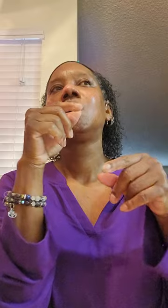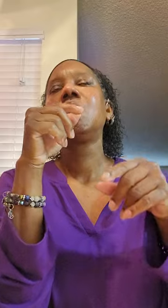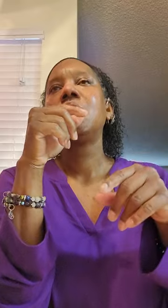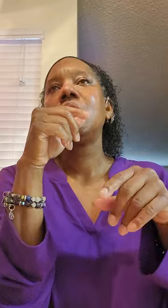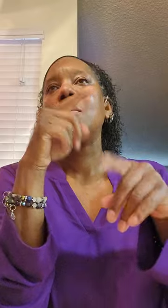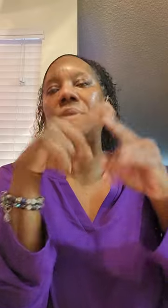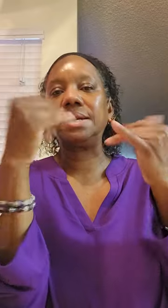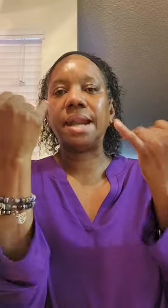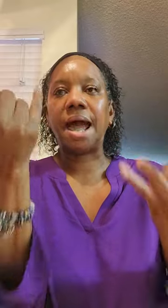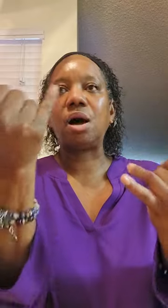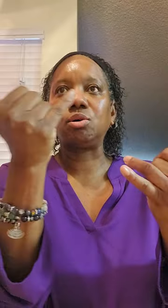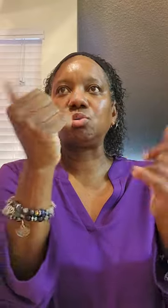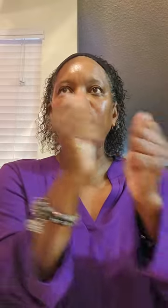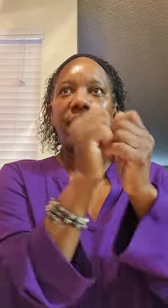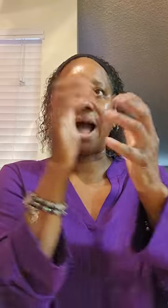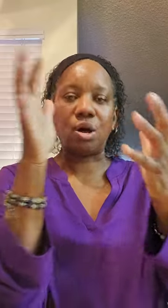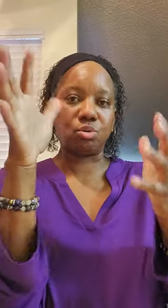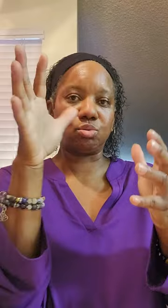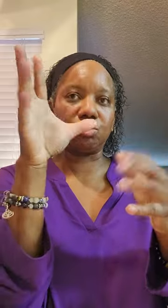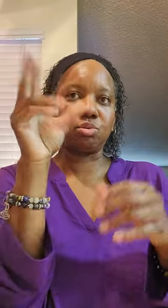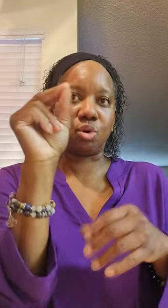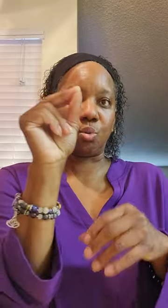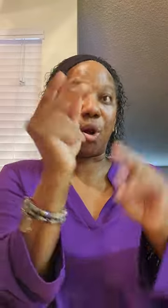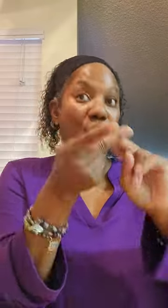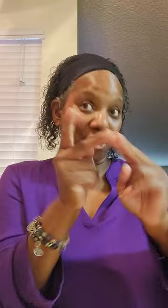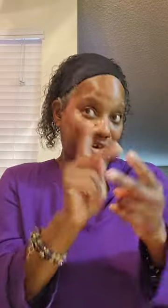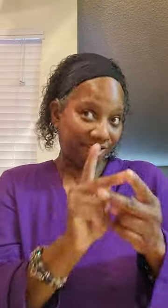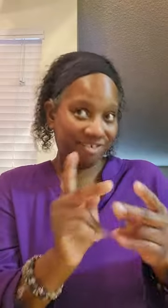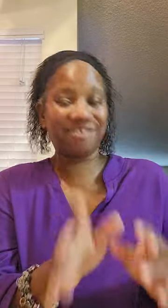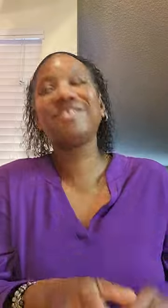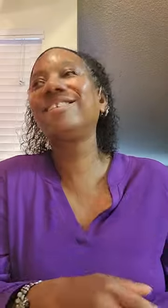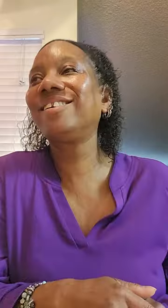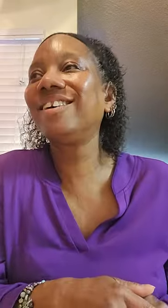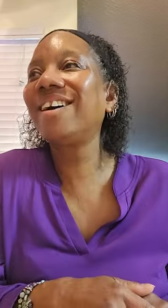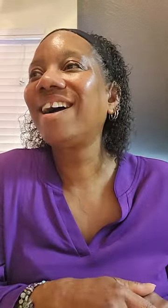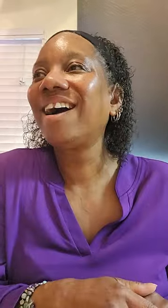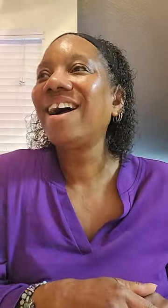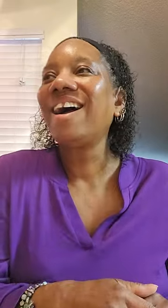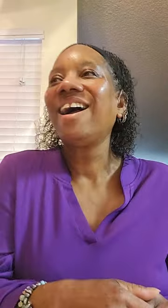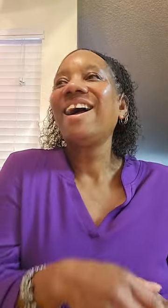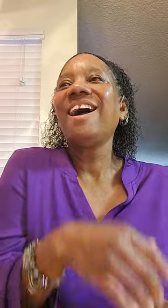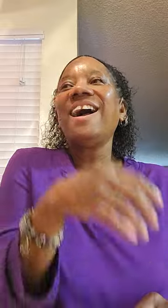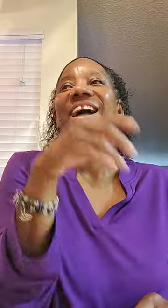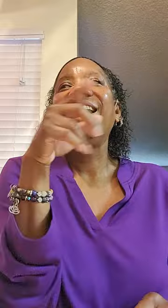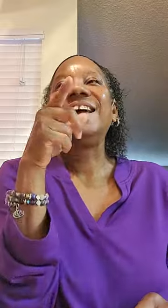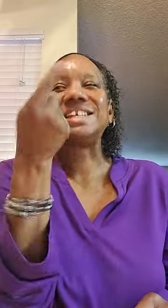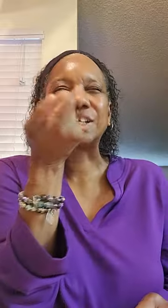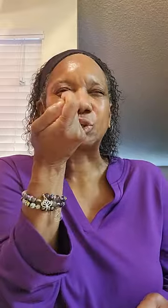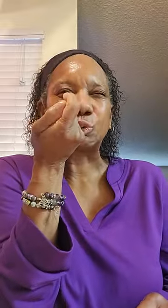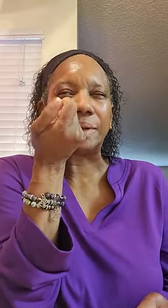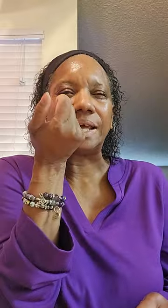but now without no partner, it's a little bit